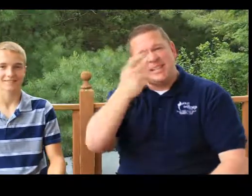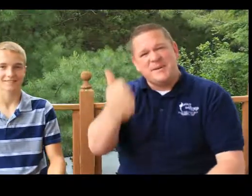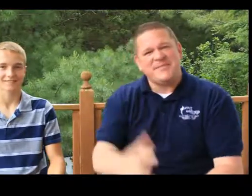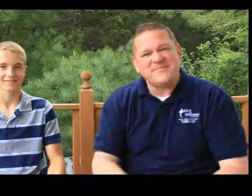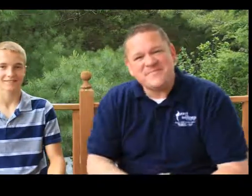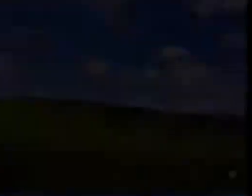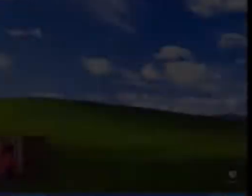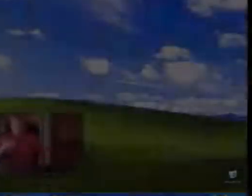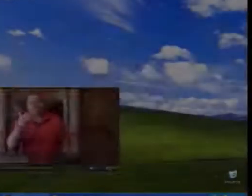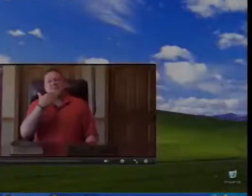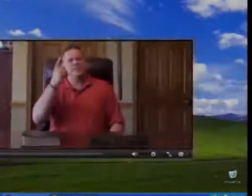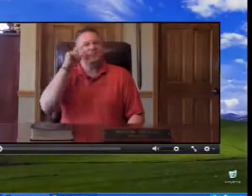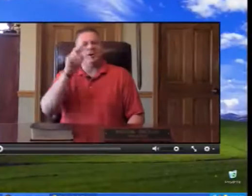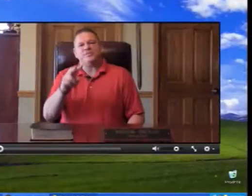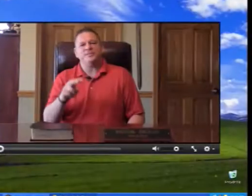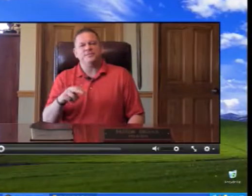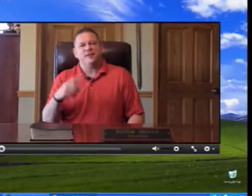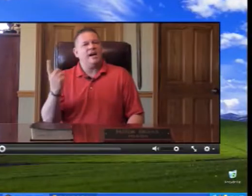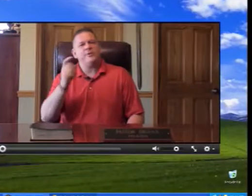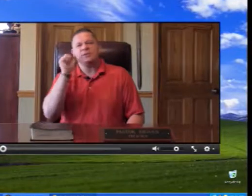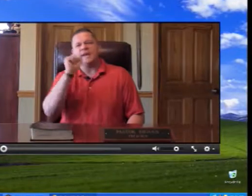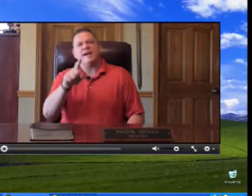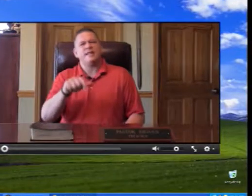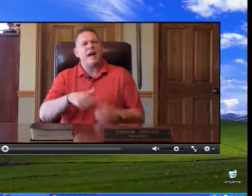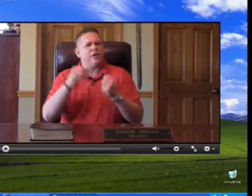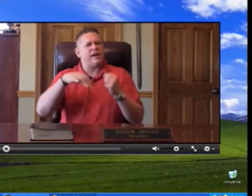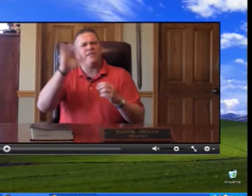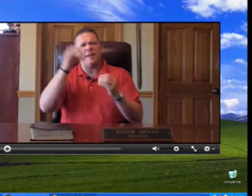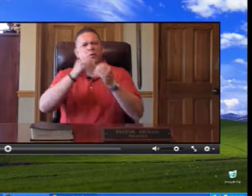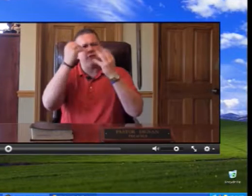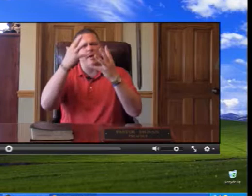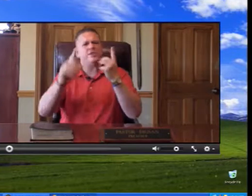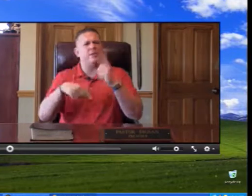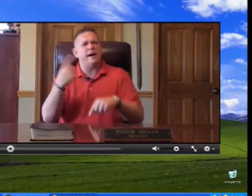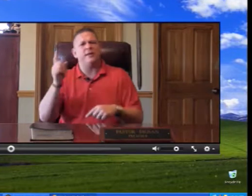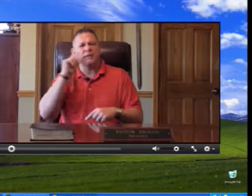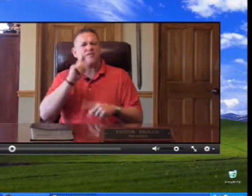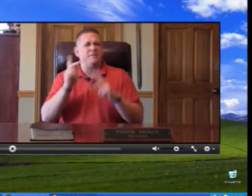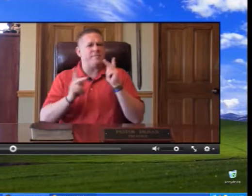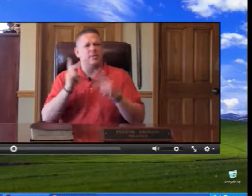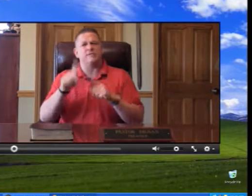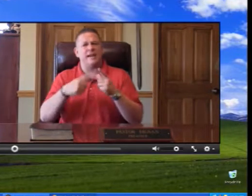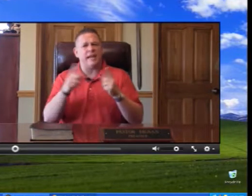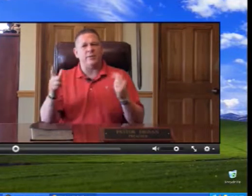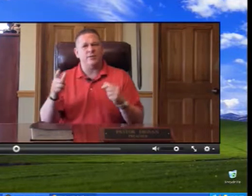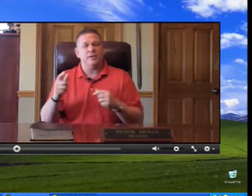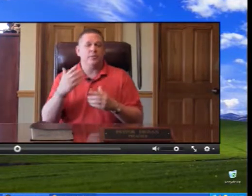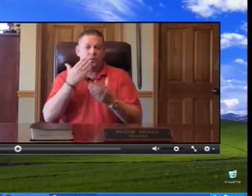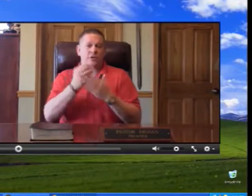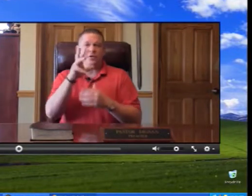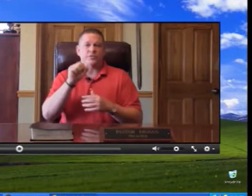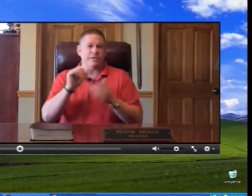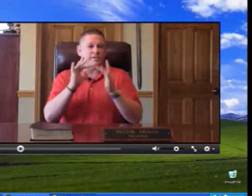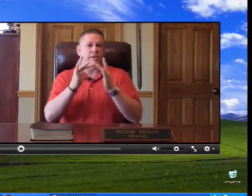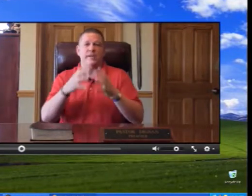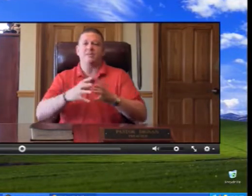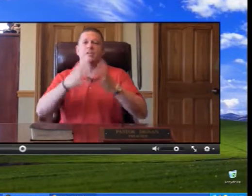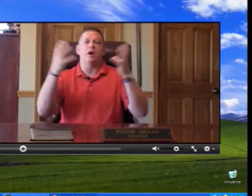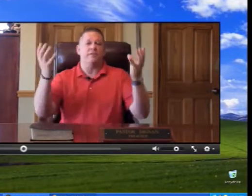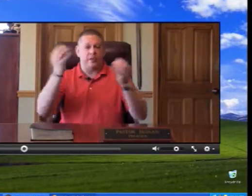in a little bit. Thanks for watching. I always get asked, how can I find more information about deaf people in sign language? Well, good news is the internet has a lot of the